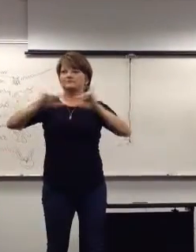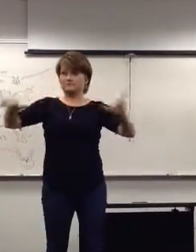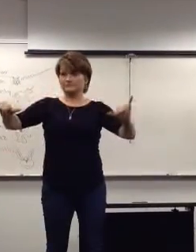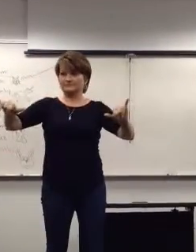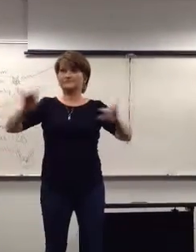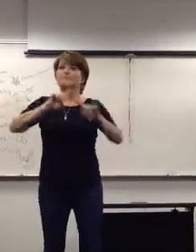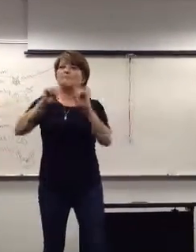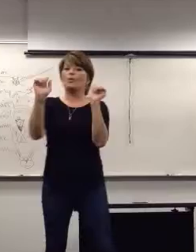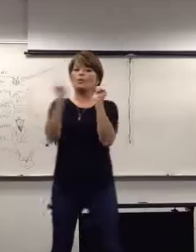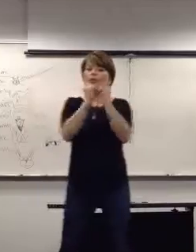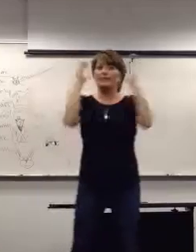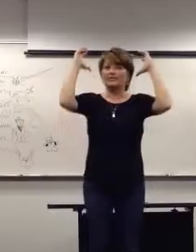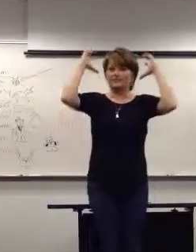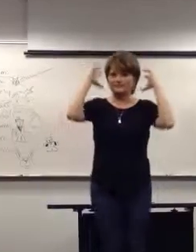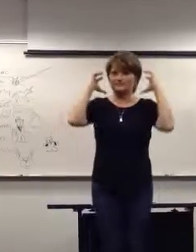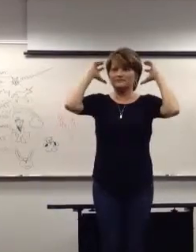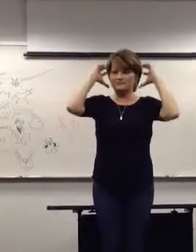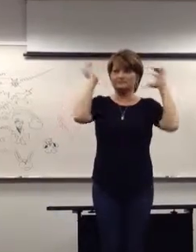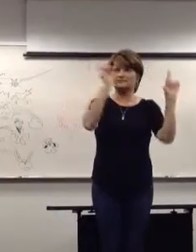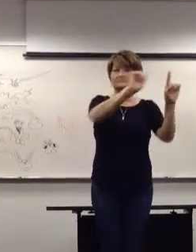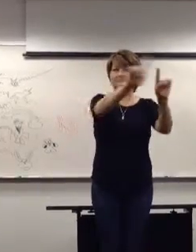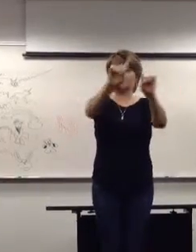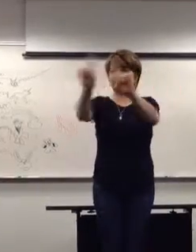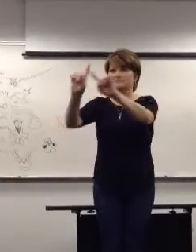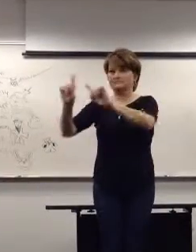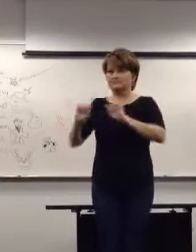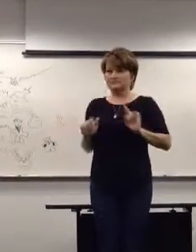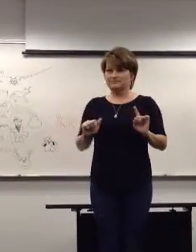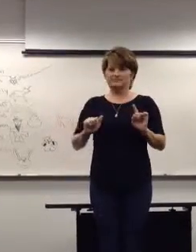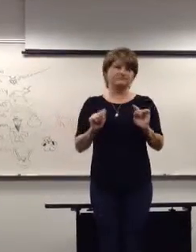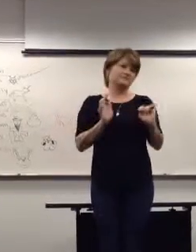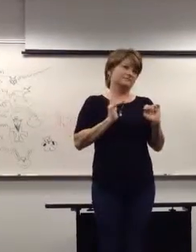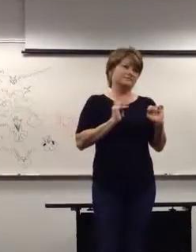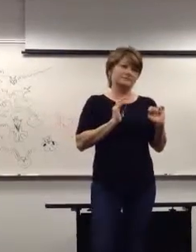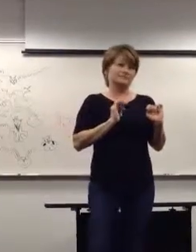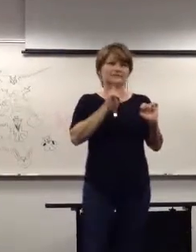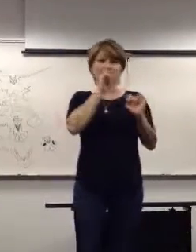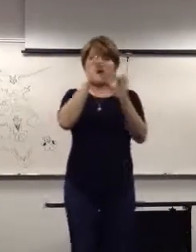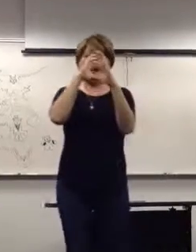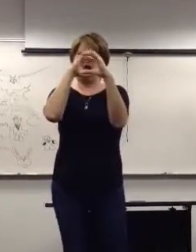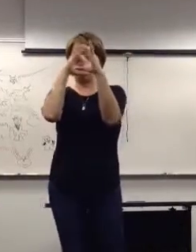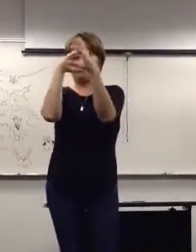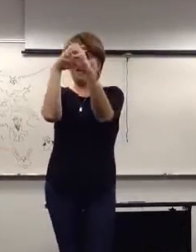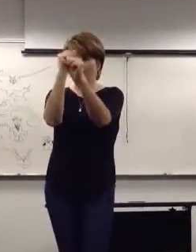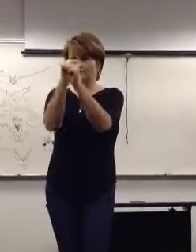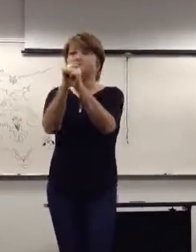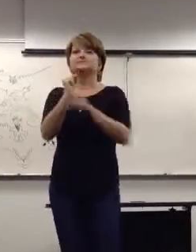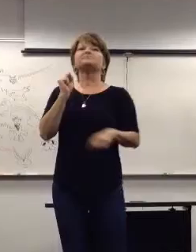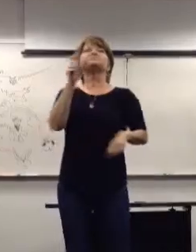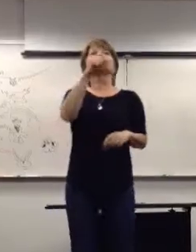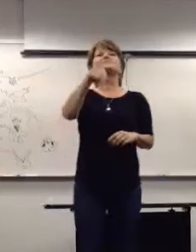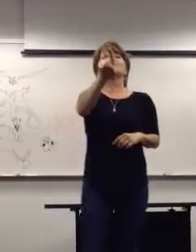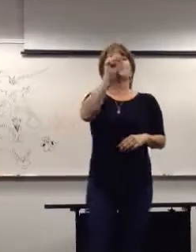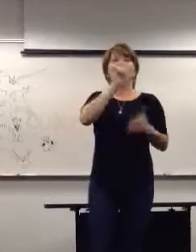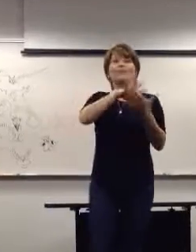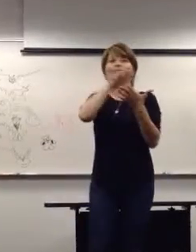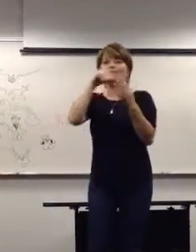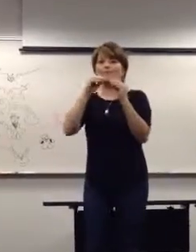They were all working simultaneously, but they all had different headphones on. So, it's a very interesting